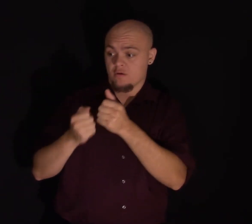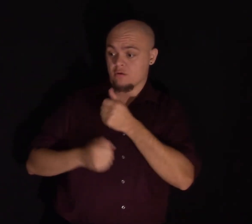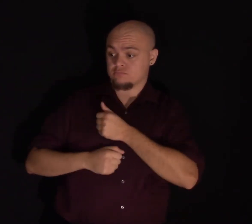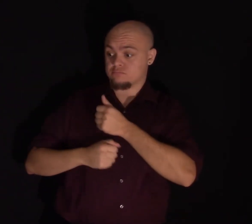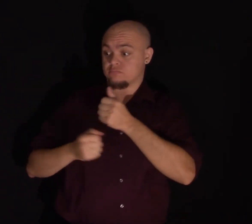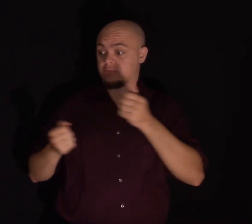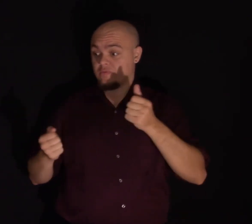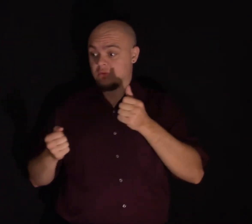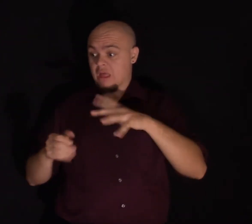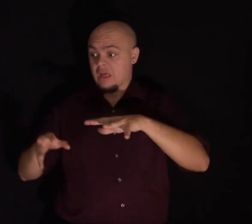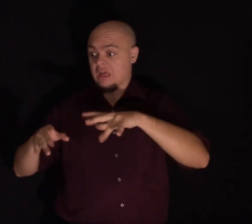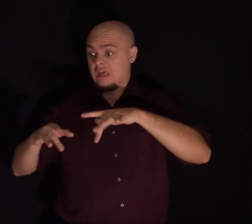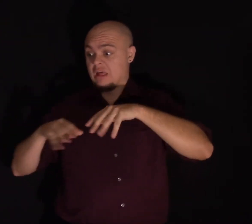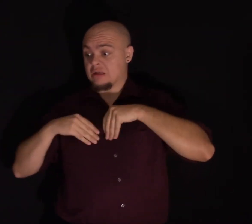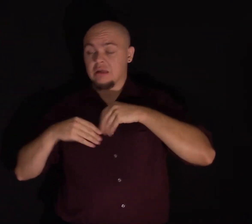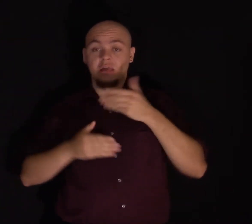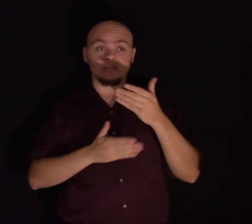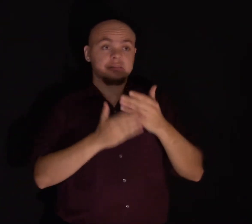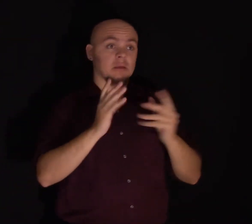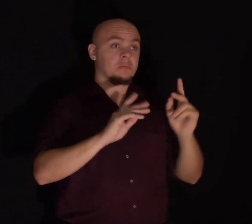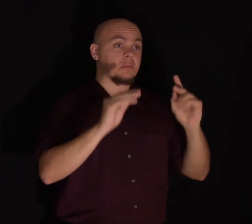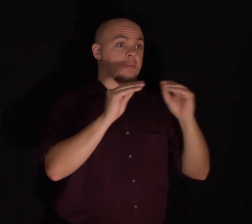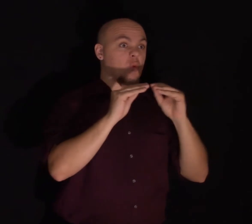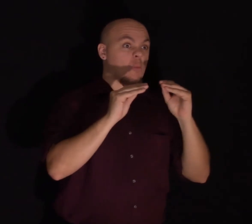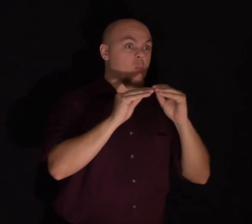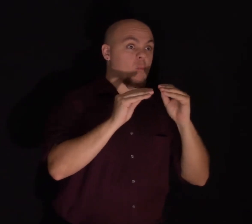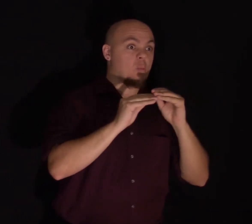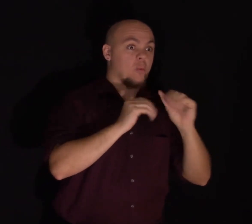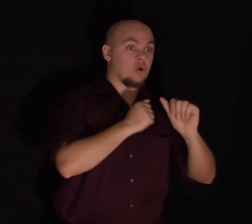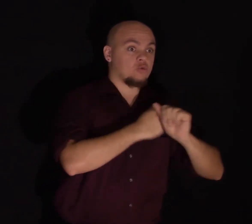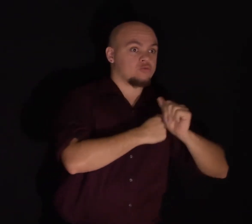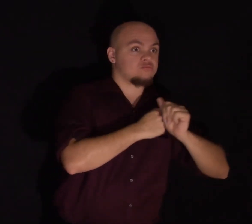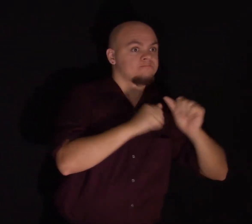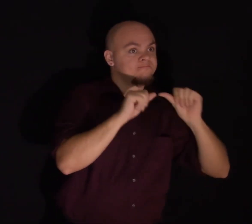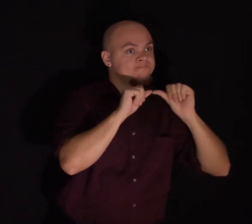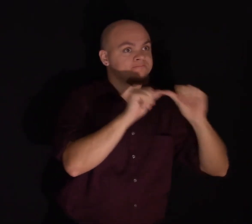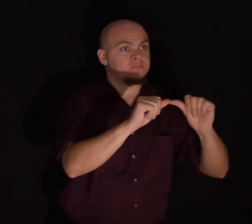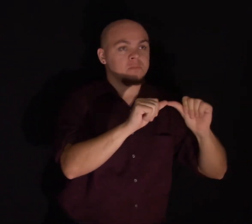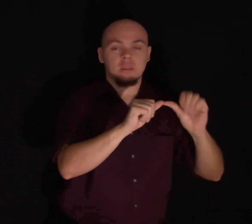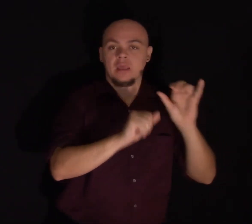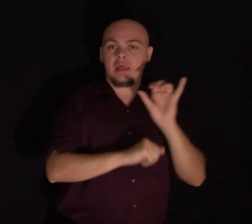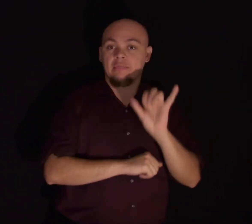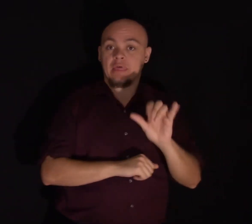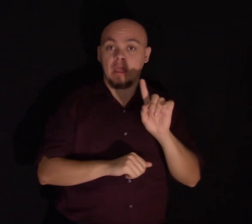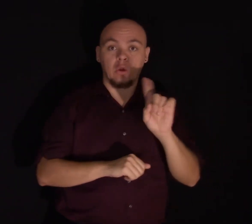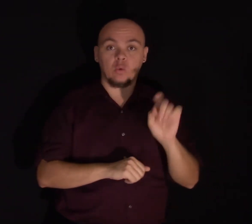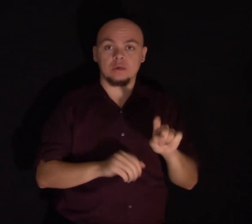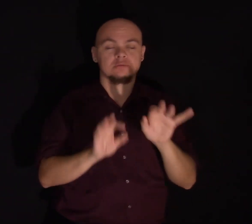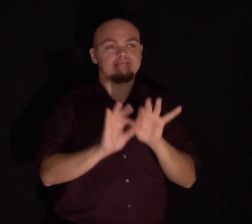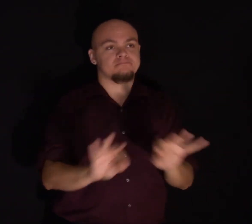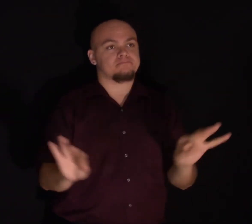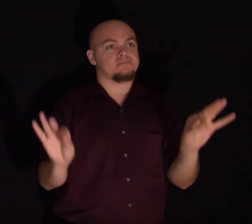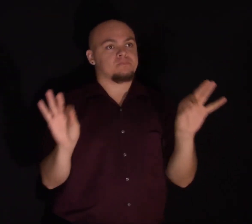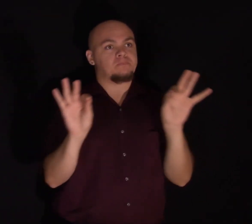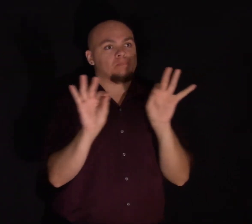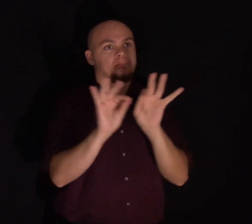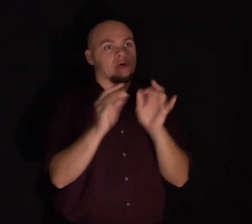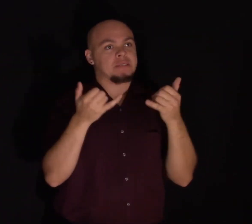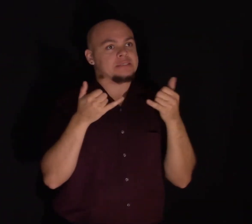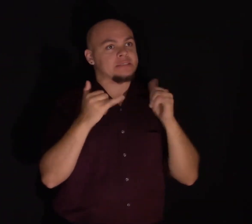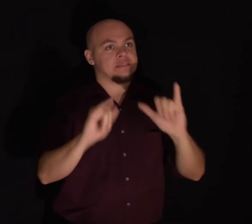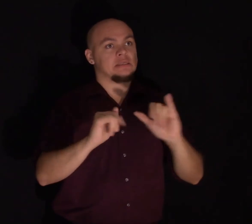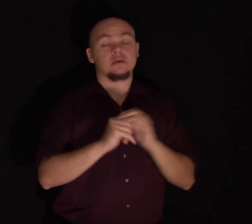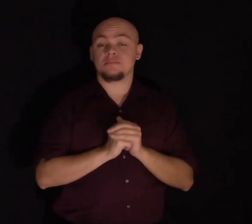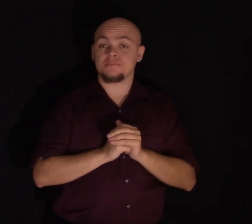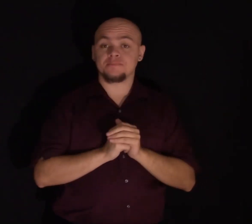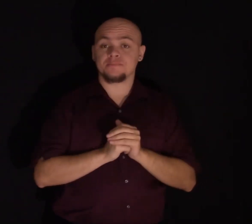more resilient? And that question is still central to all the work that we do. And we are particularly interested